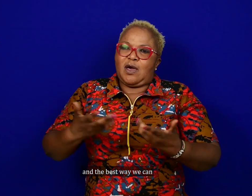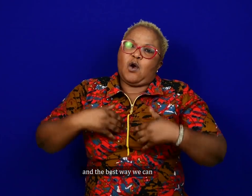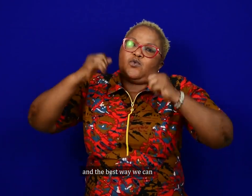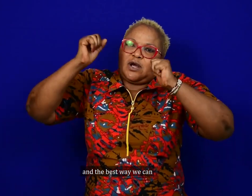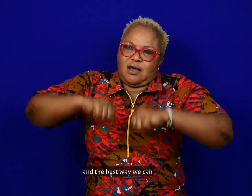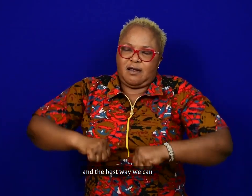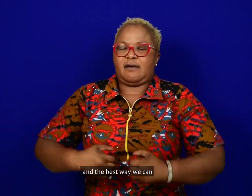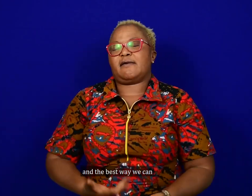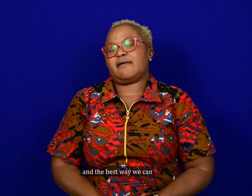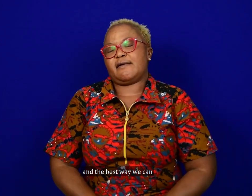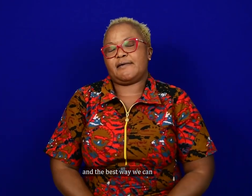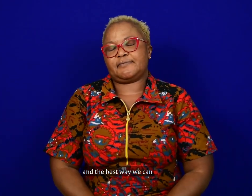way we can.